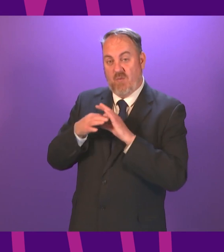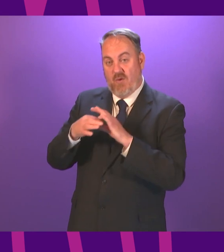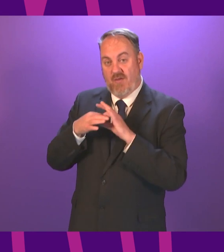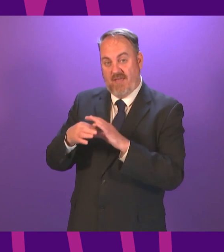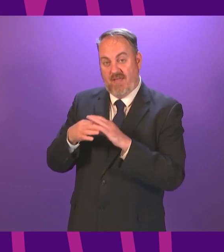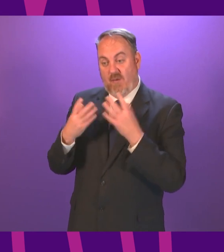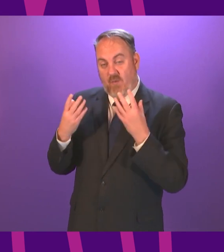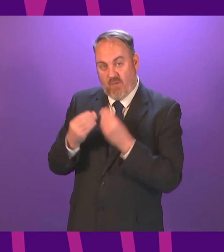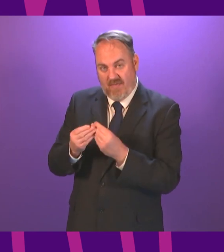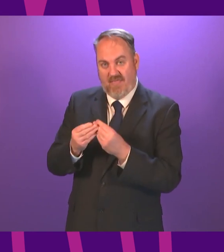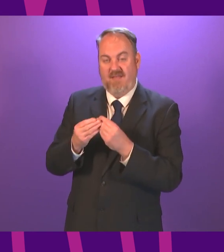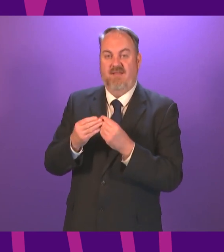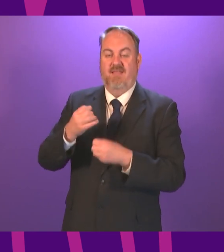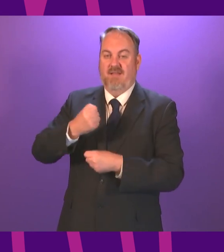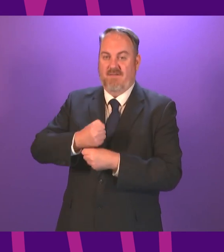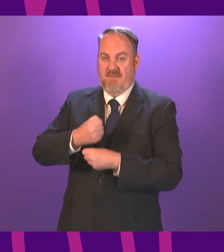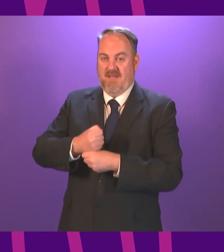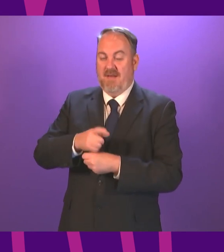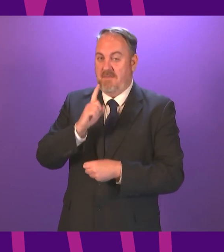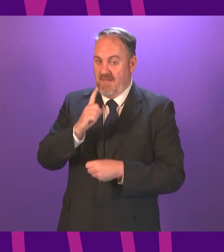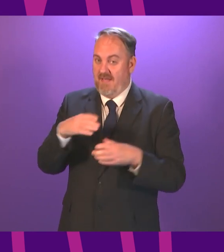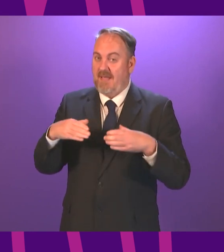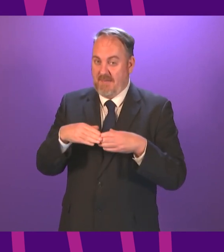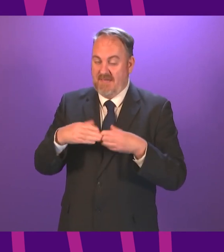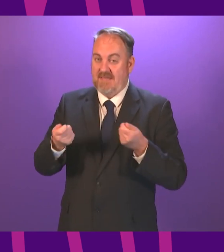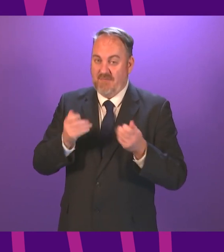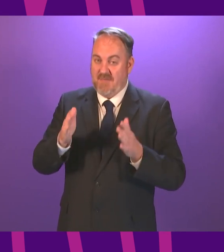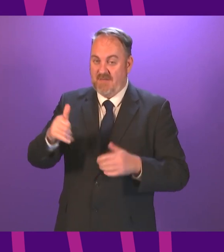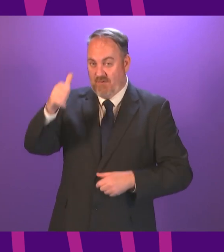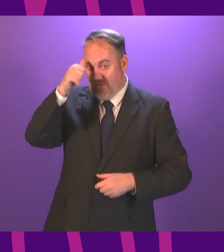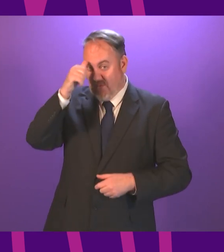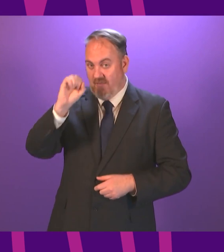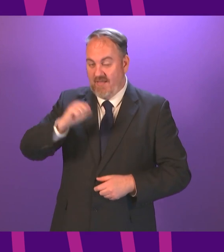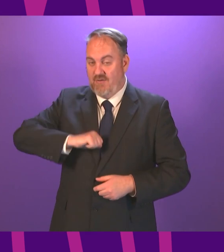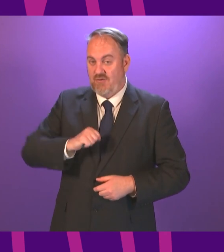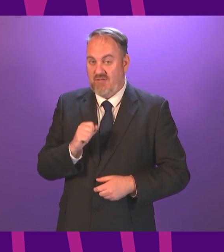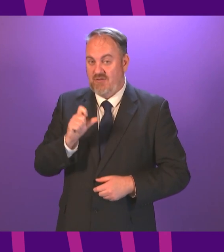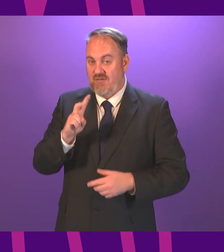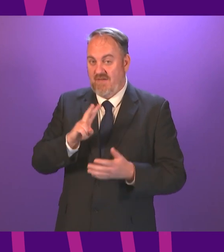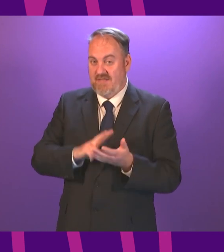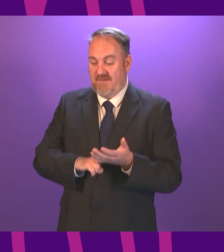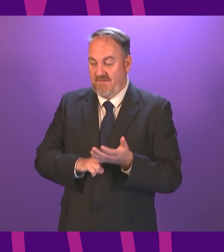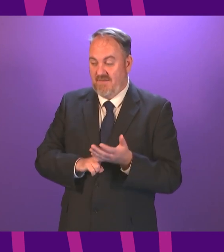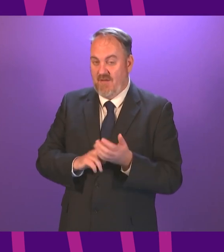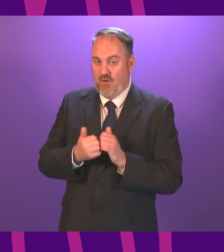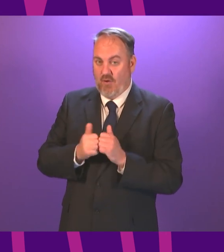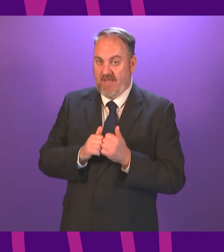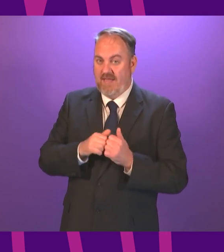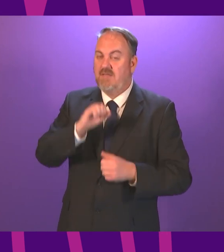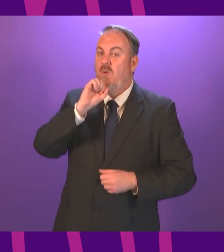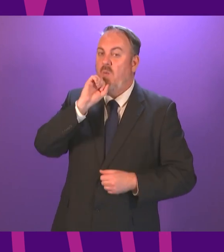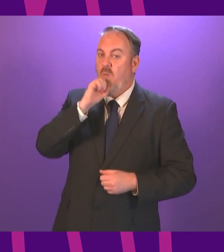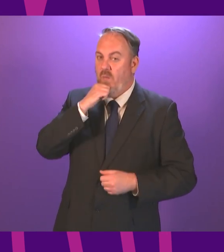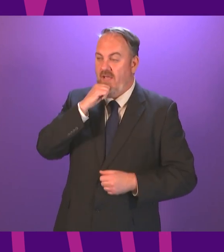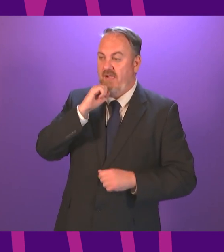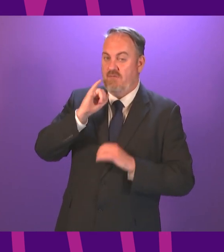possible but the cabinet secretary will also be aware that my Scottish conservative colleagues and I will not hesitate to hold